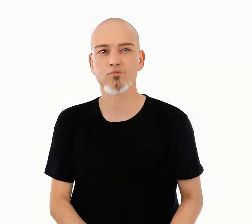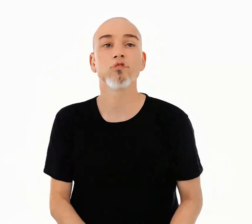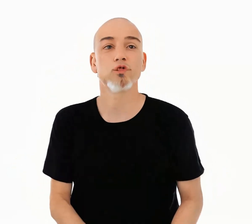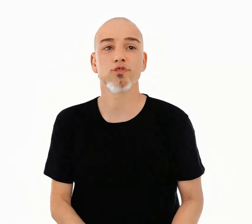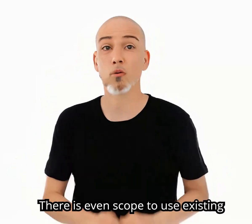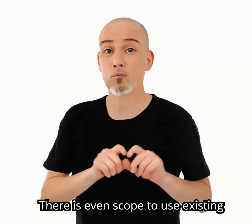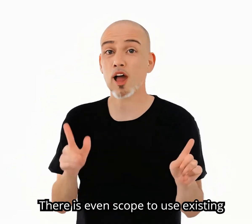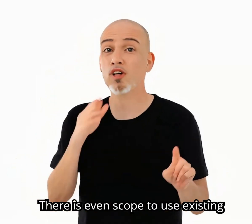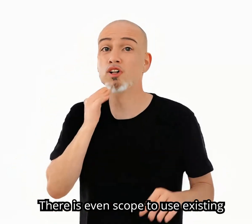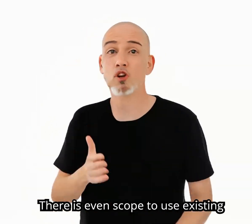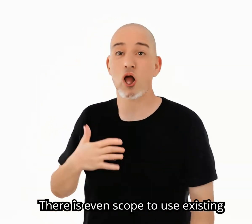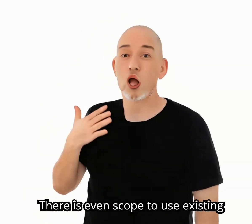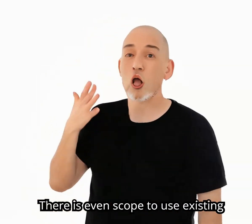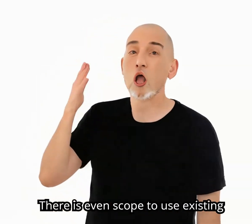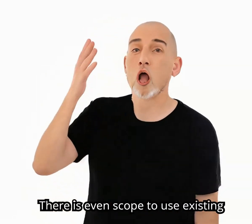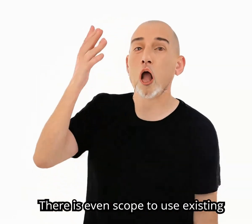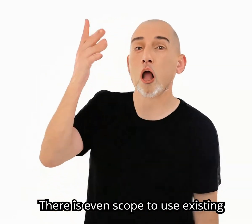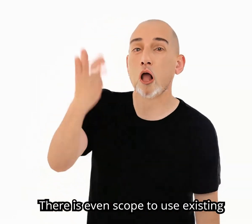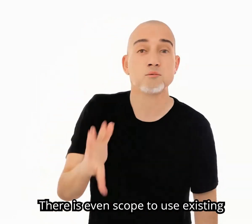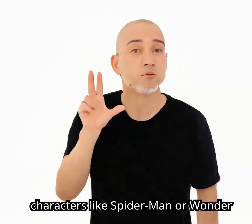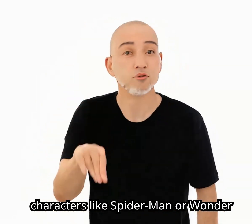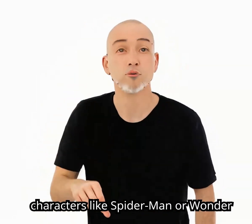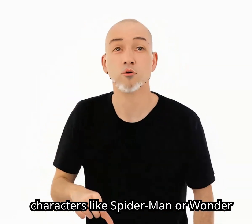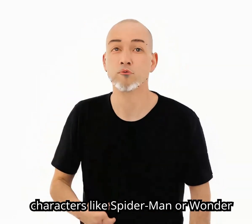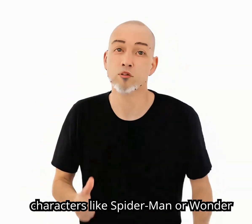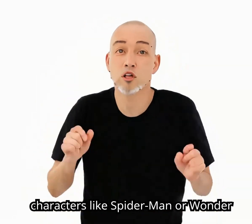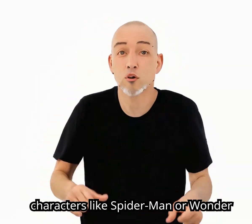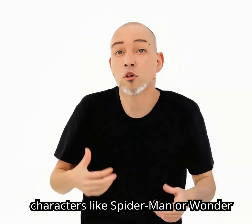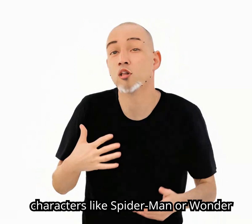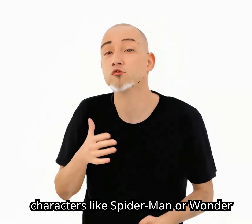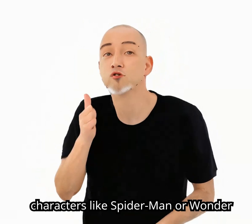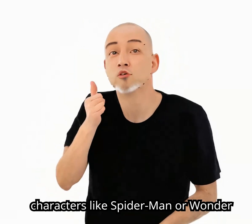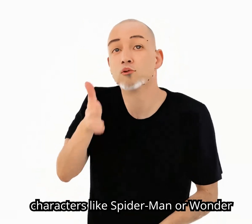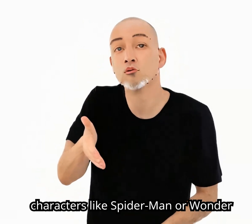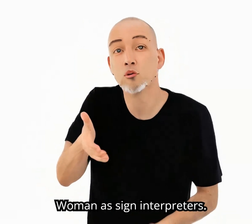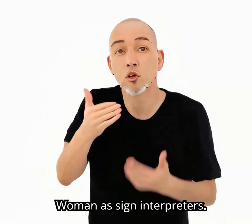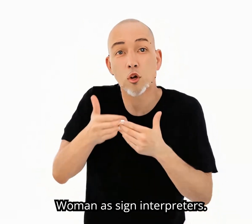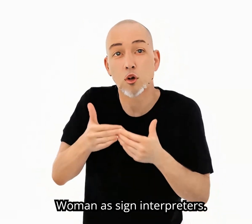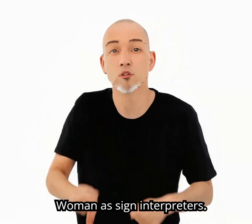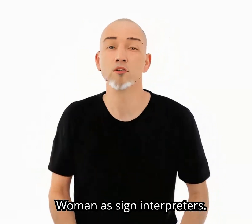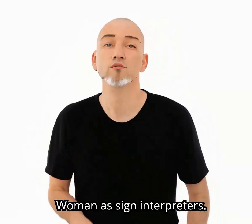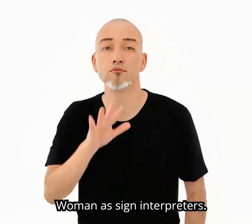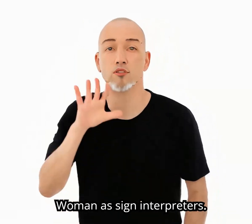There is even scope to use existing characters like Spider-Man or Wonder Woman as sign interpreters.